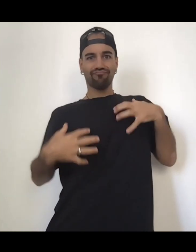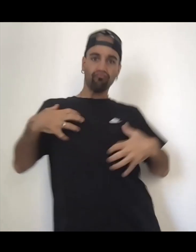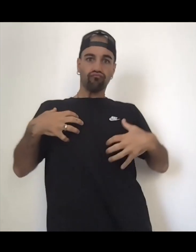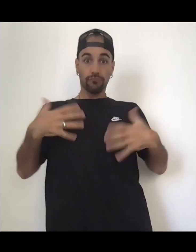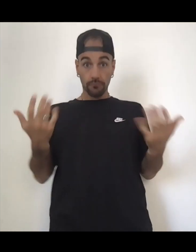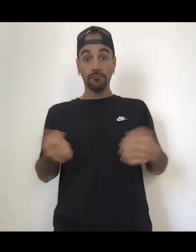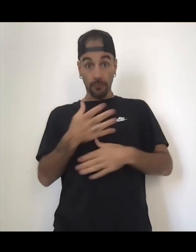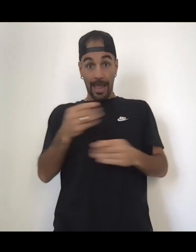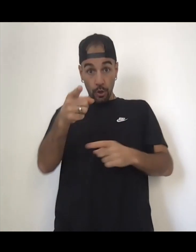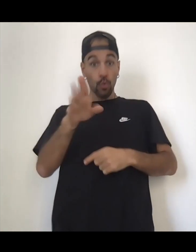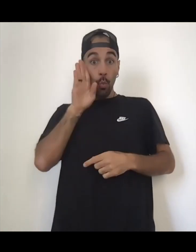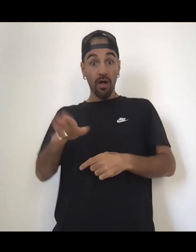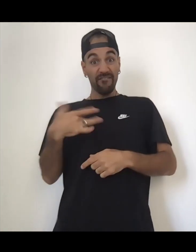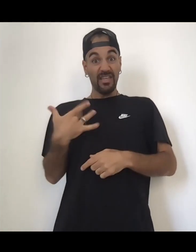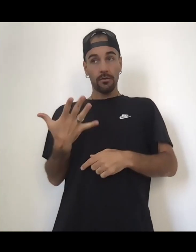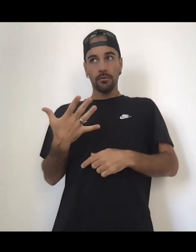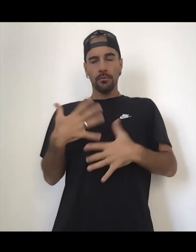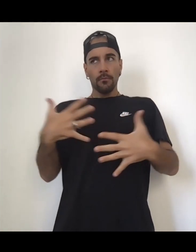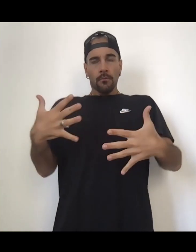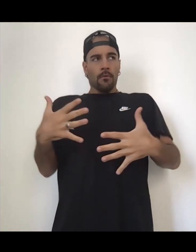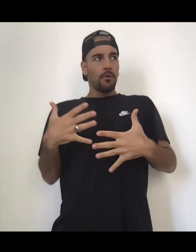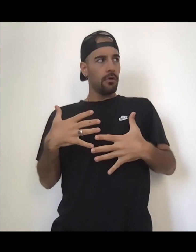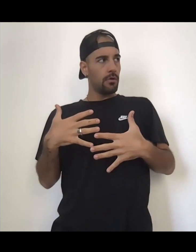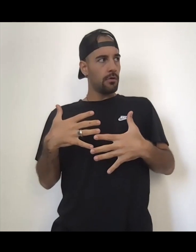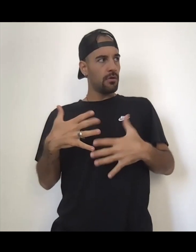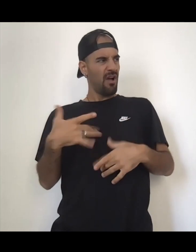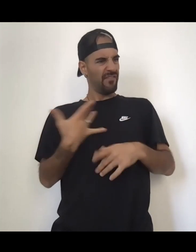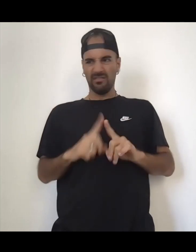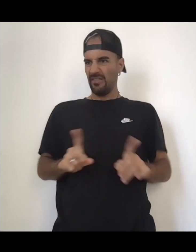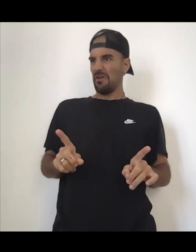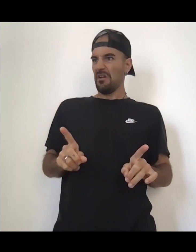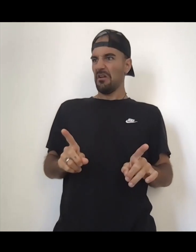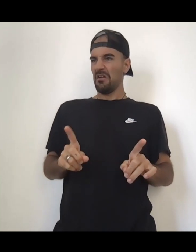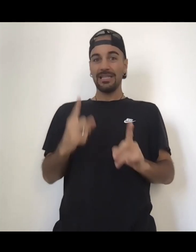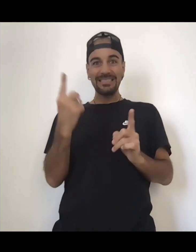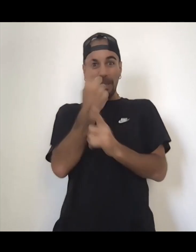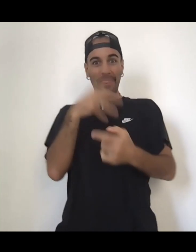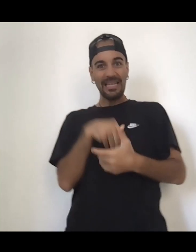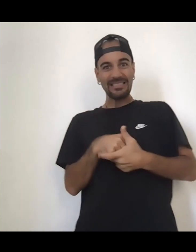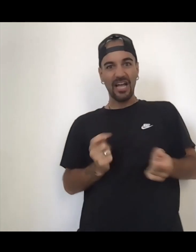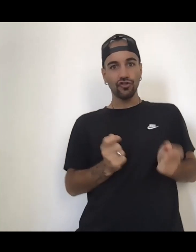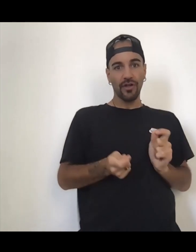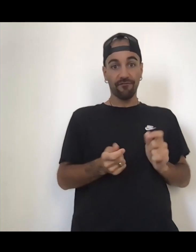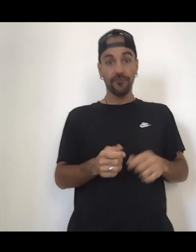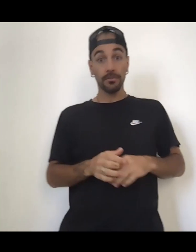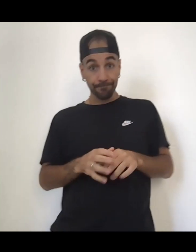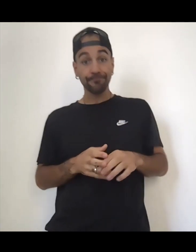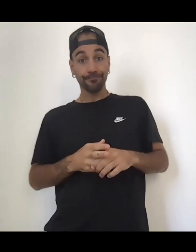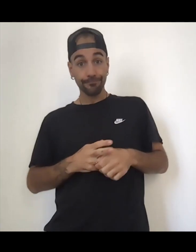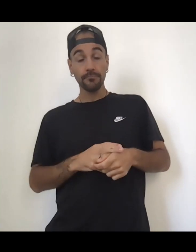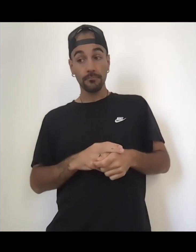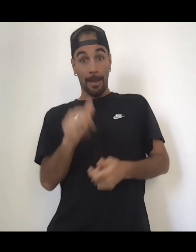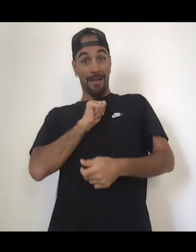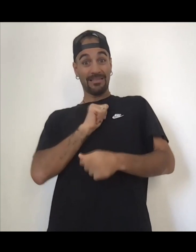it took a while for me to really start understanding what it feels like but like I can now consciously when I'm like, when I have shifted